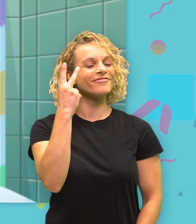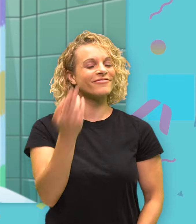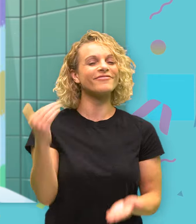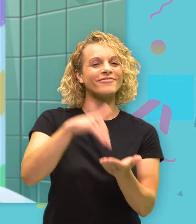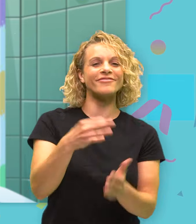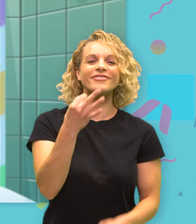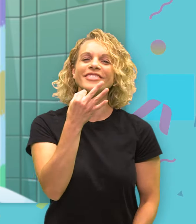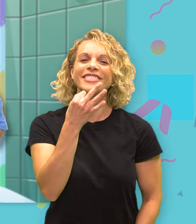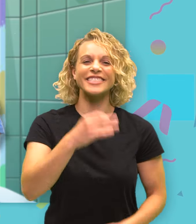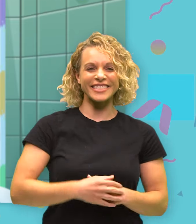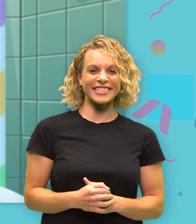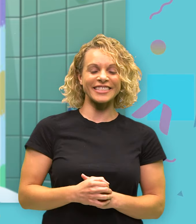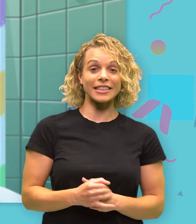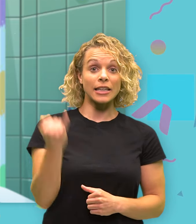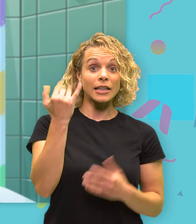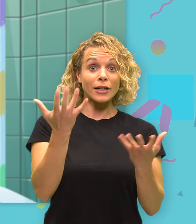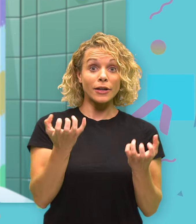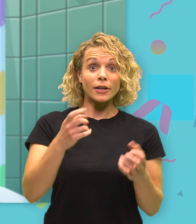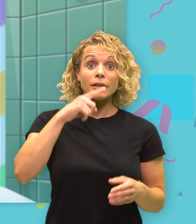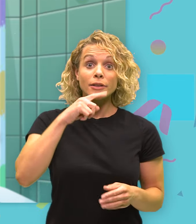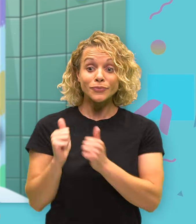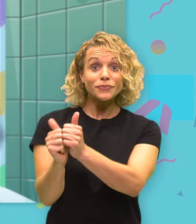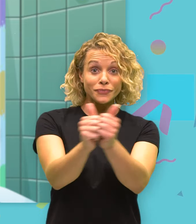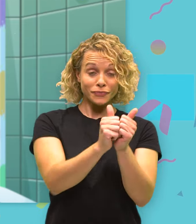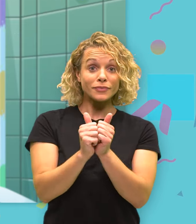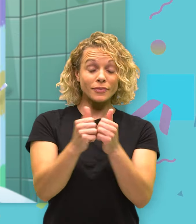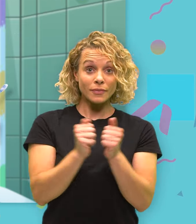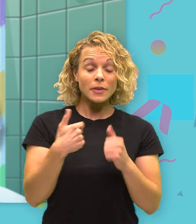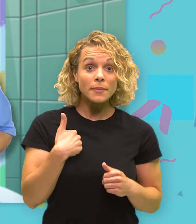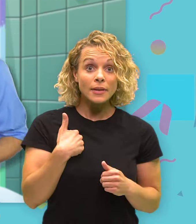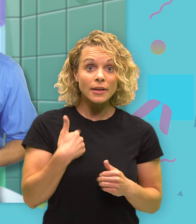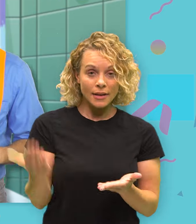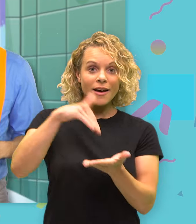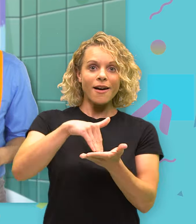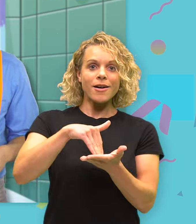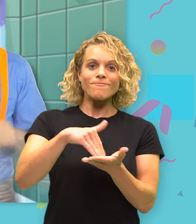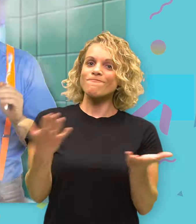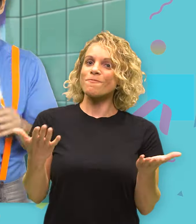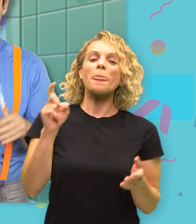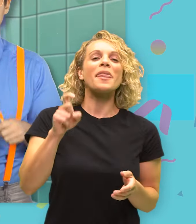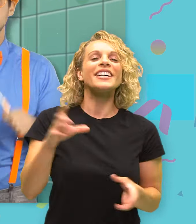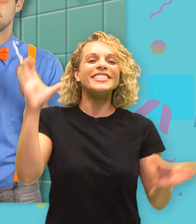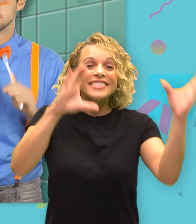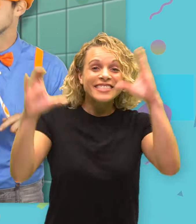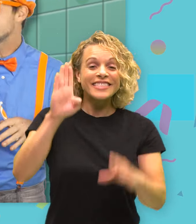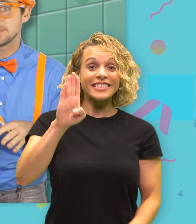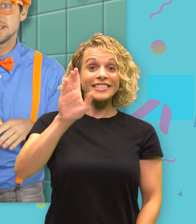soon. If you want to brush your teeth together with me again, all you got to do is search for Blippi